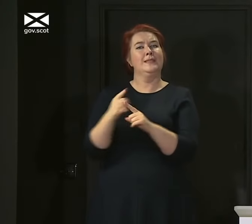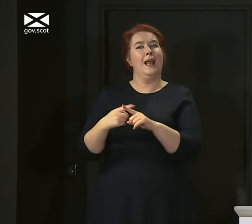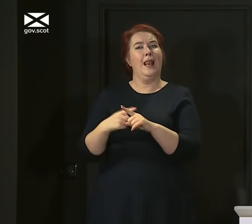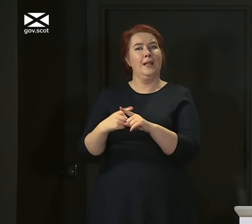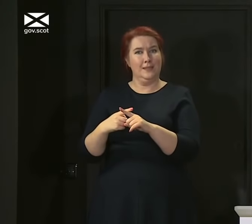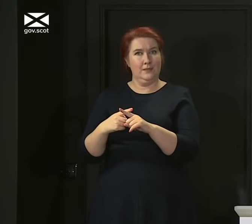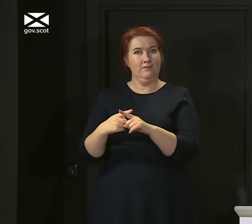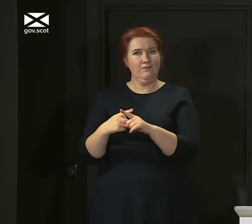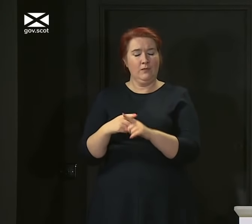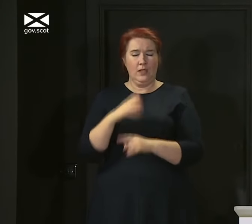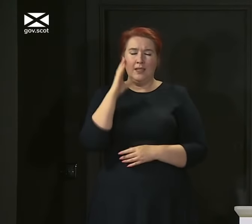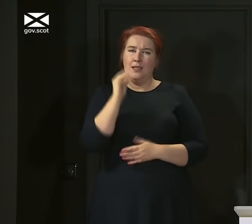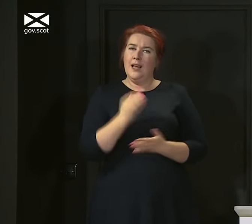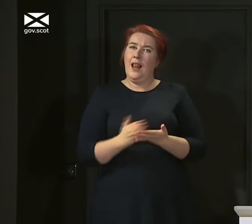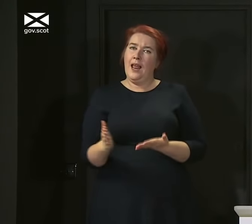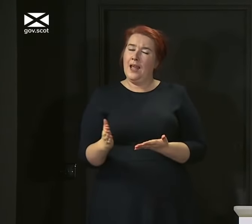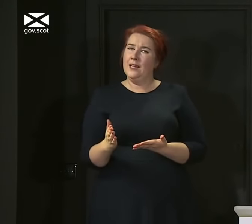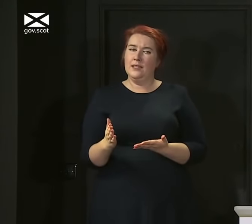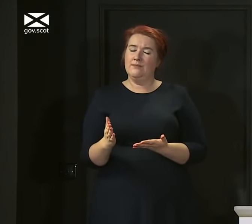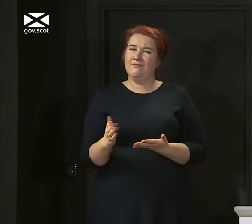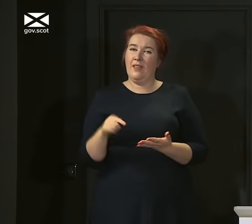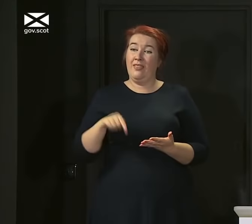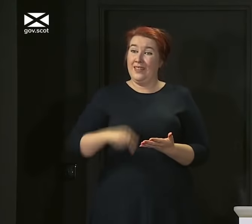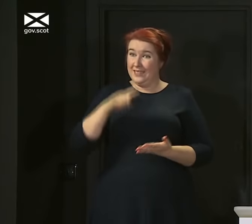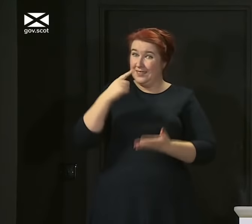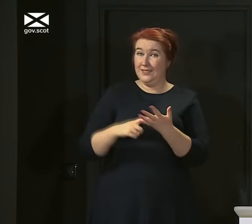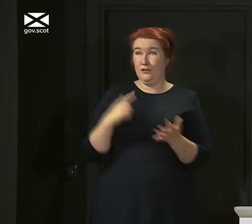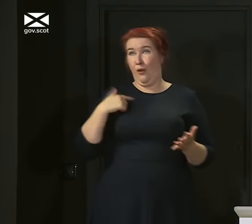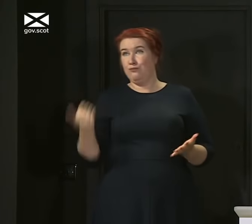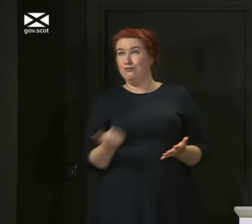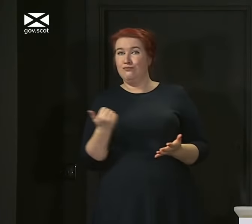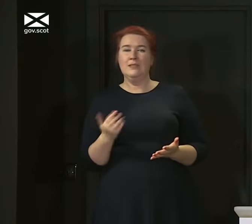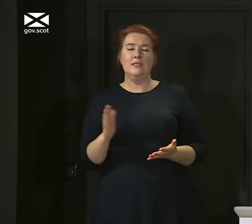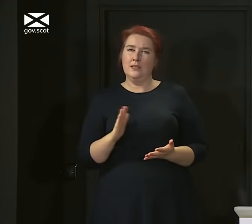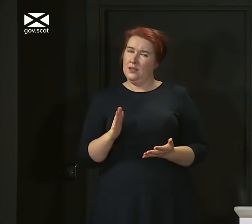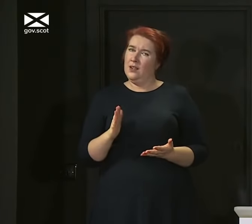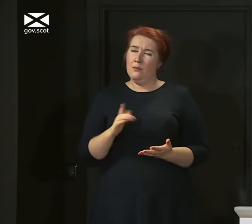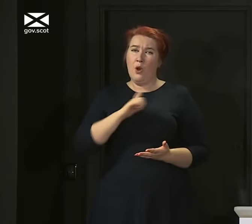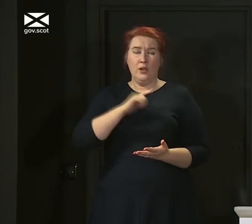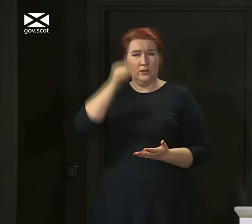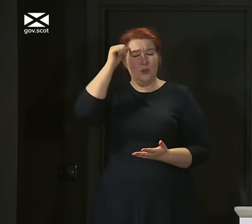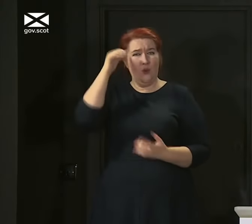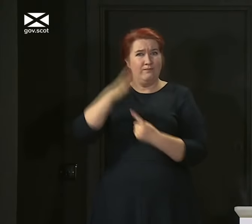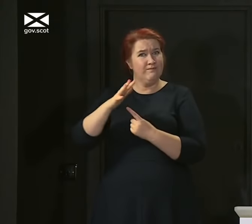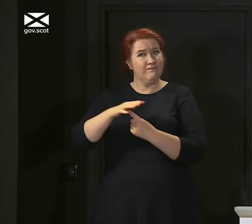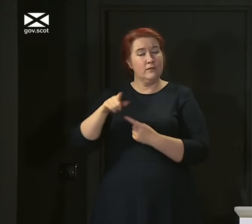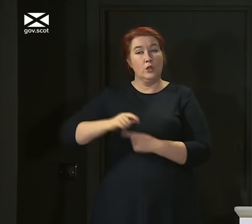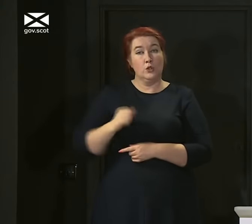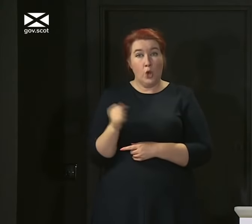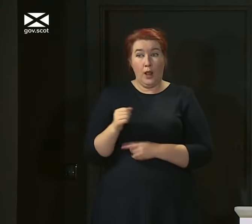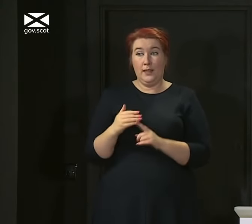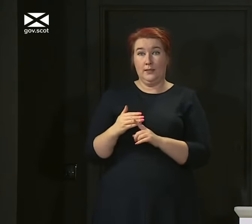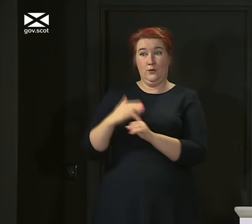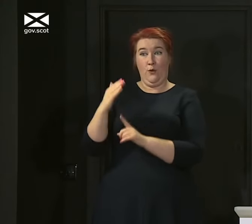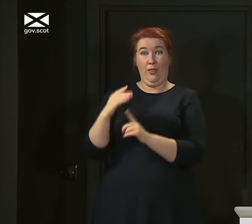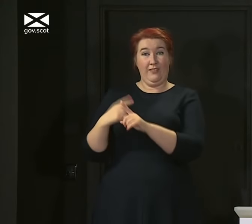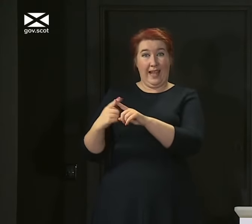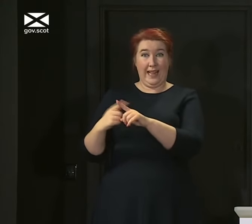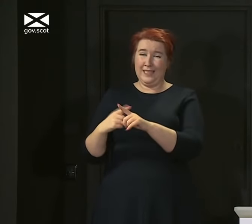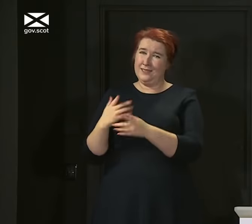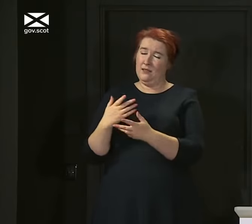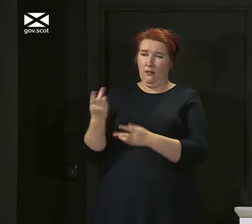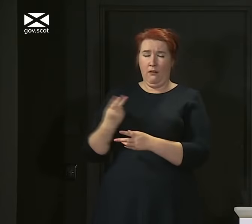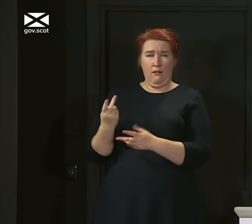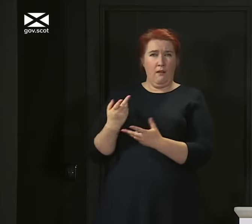And let me be very clear, we don't do this lightly. The connections between Scotland and the north of England are very strong, they are very